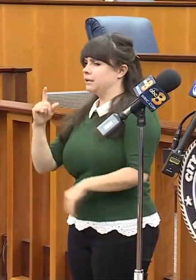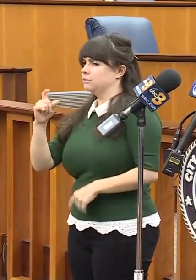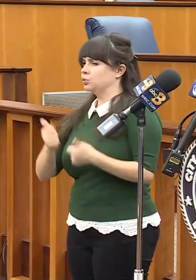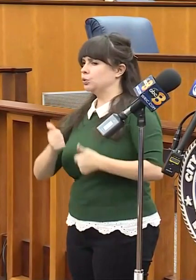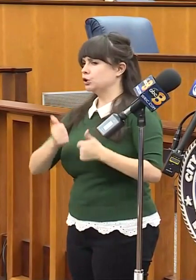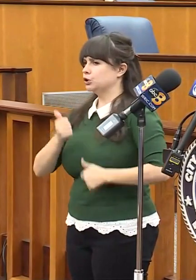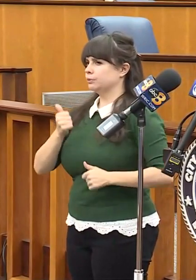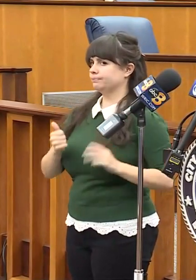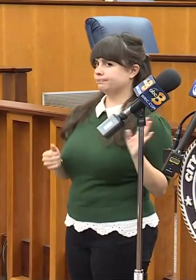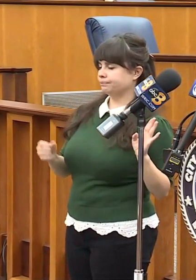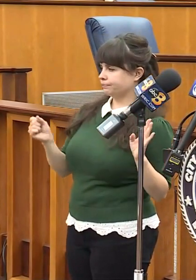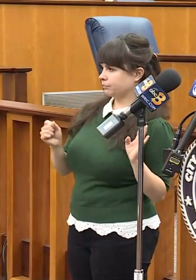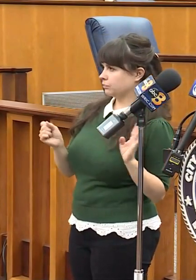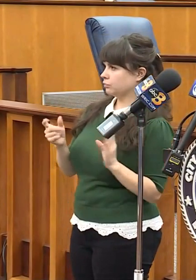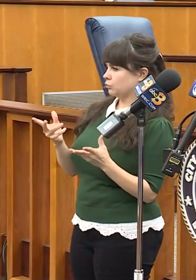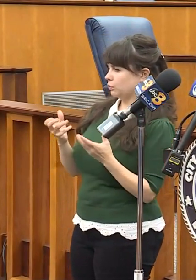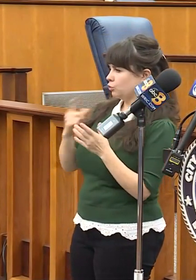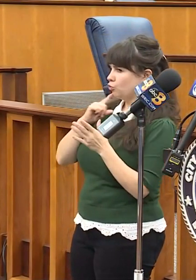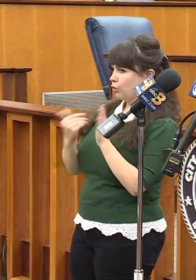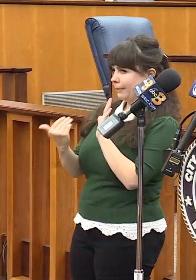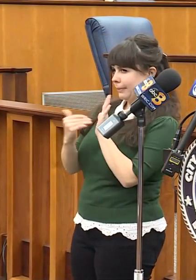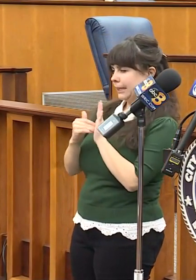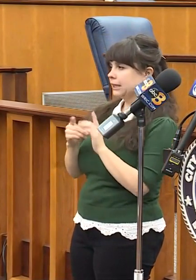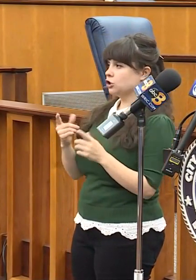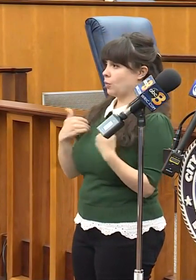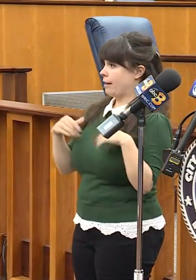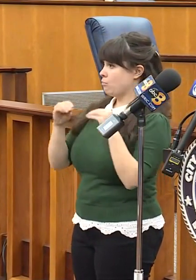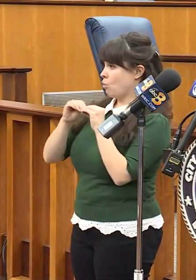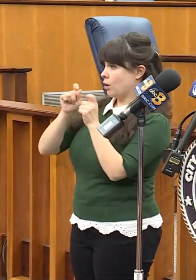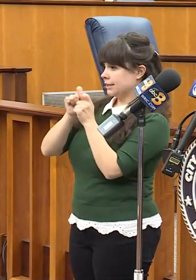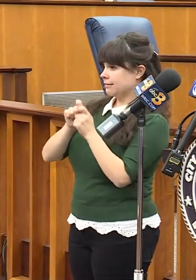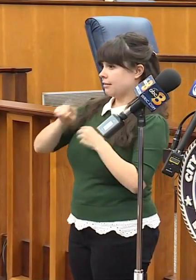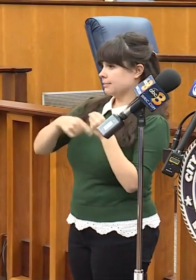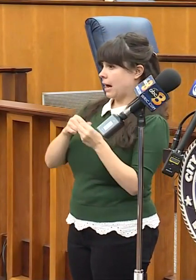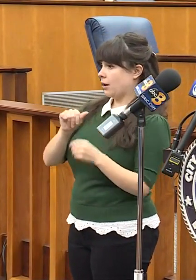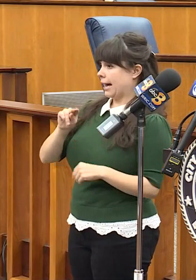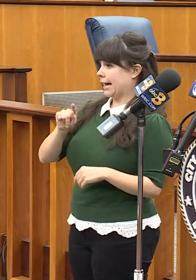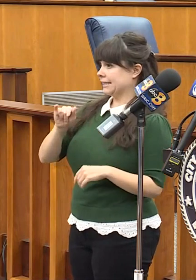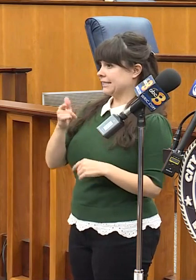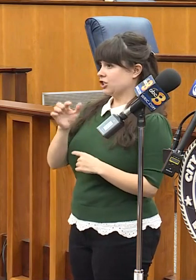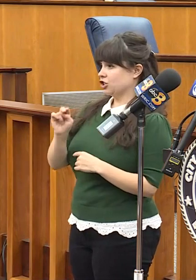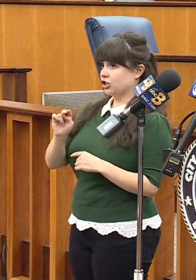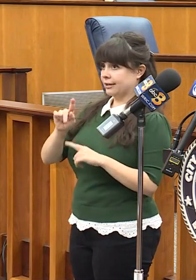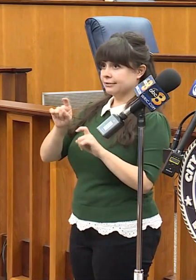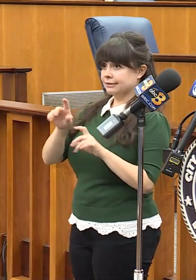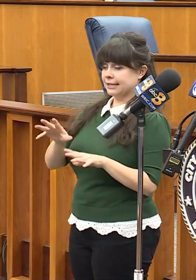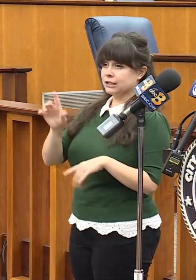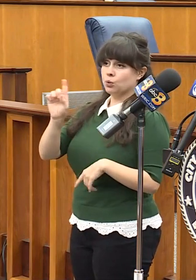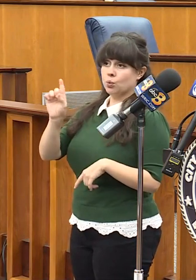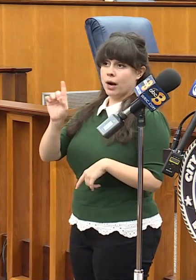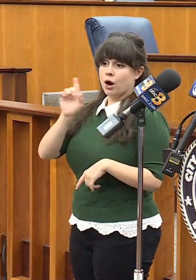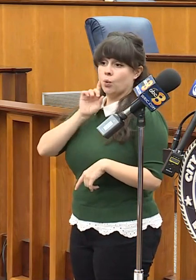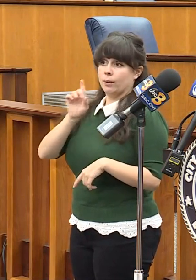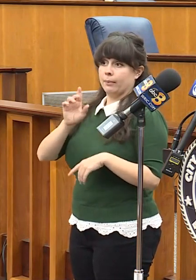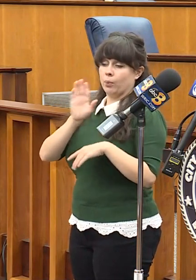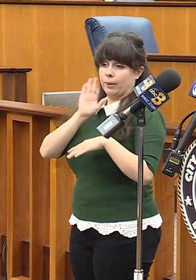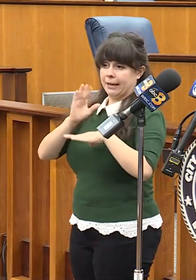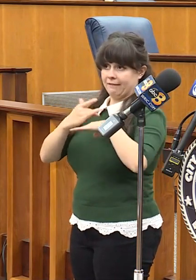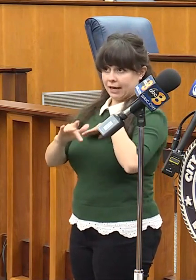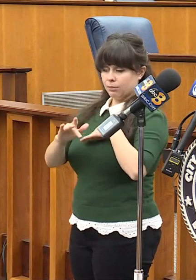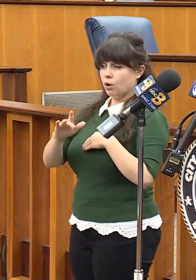question is, do I have any more details about the antigen testing, where it will be available and how it will be distributed across the state?